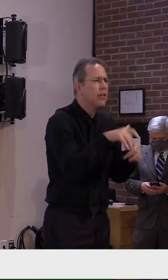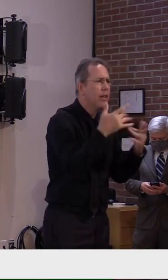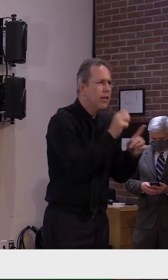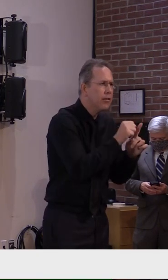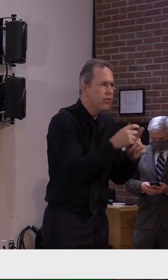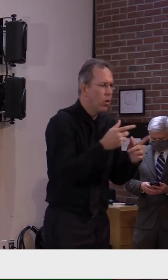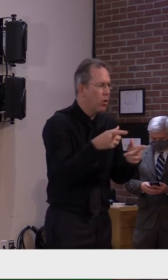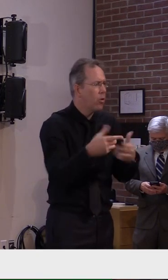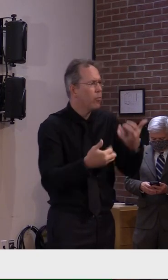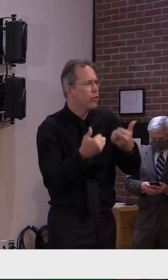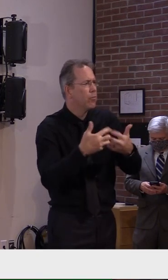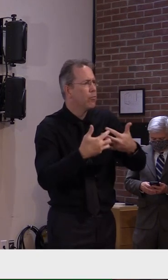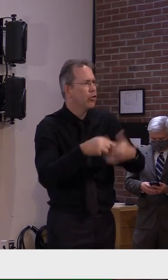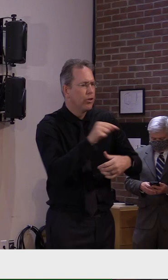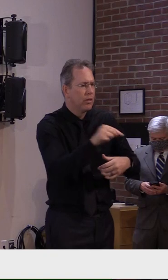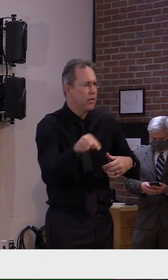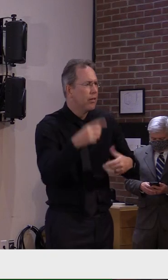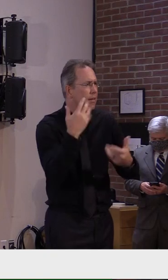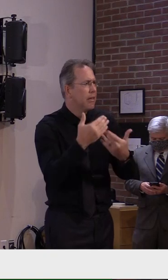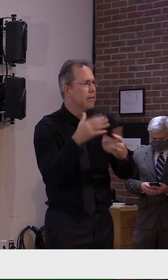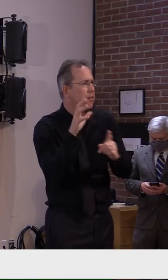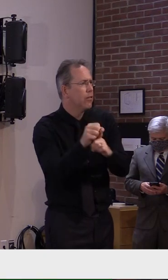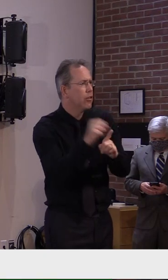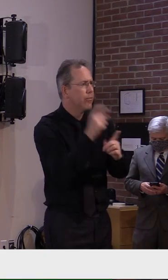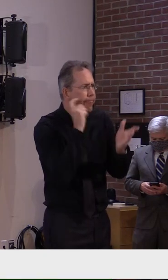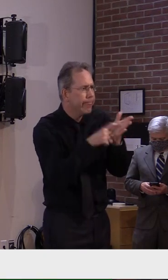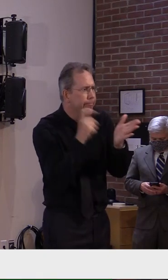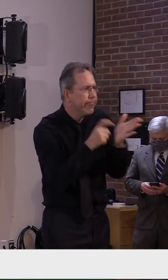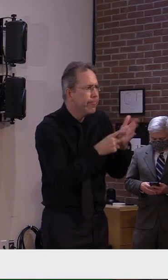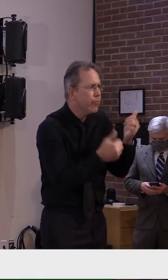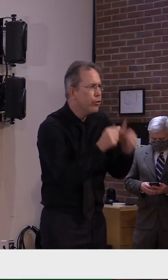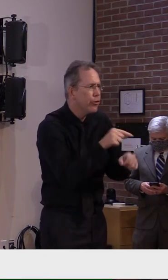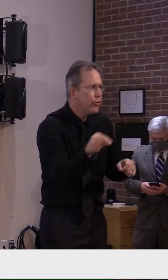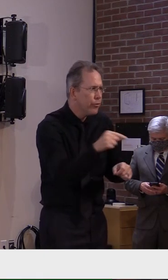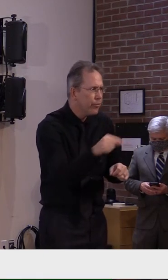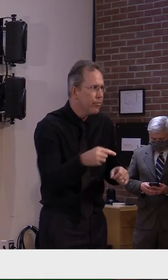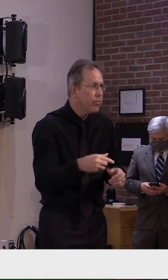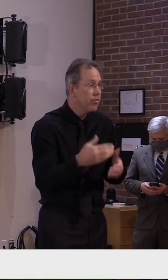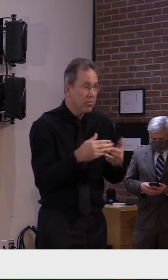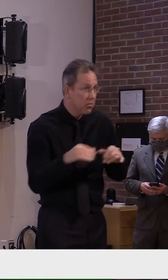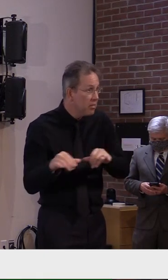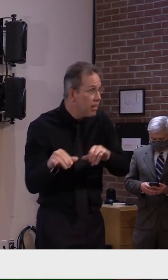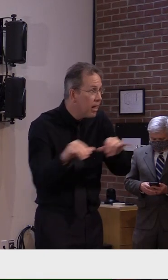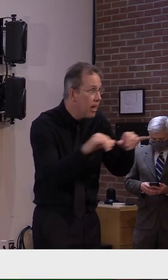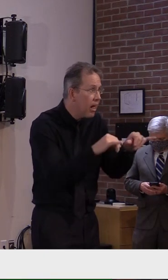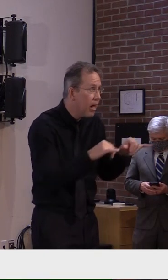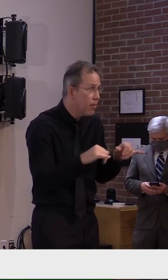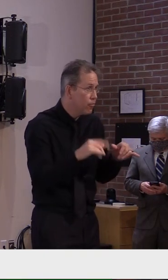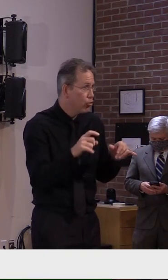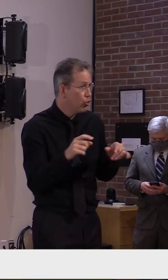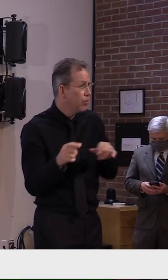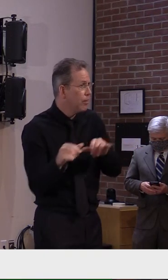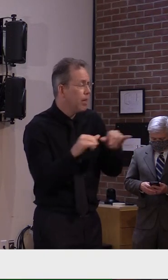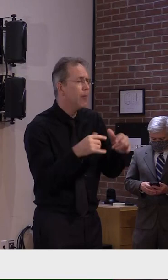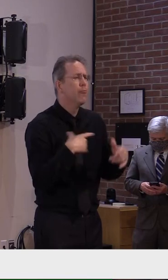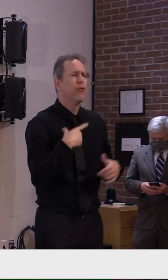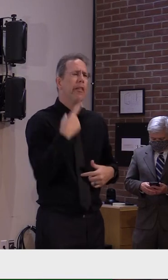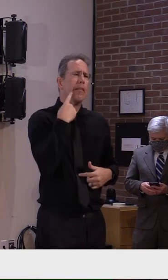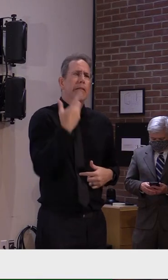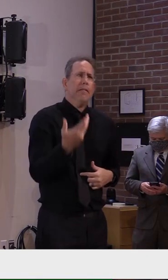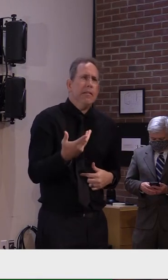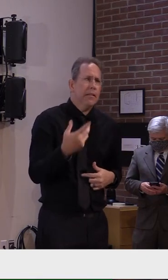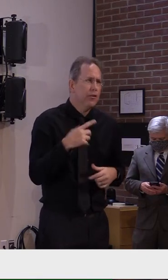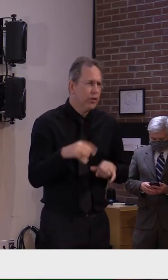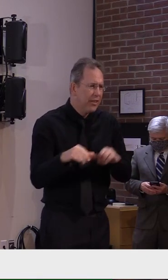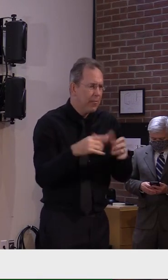set um should there be more of a consensus across all of the platforms but the way they've all gotten authorized is through